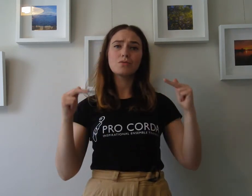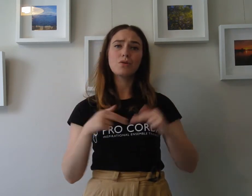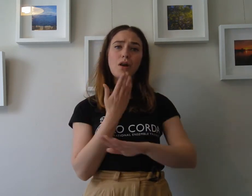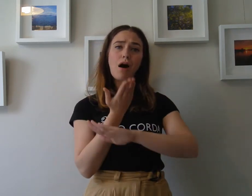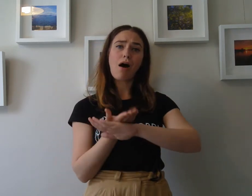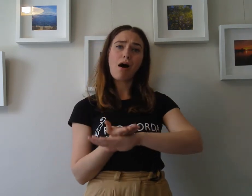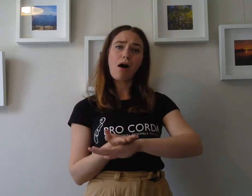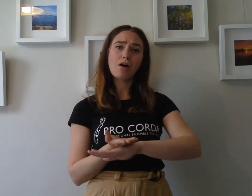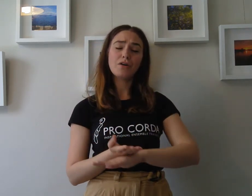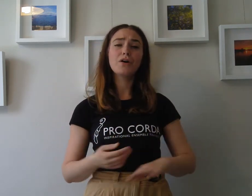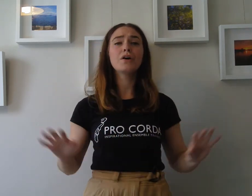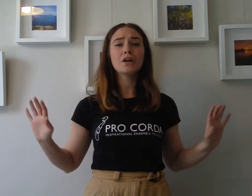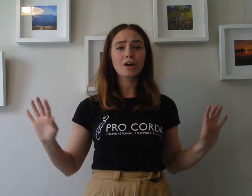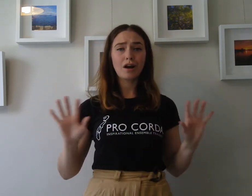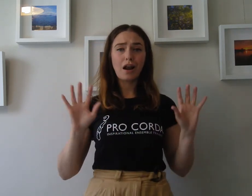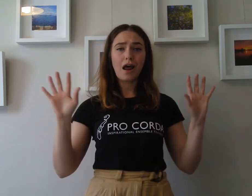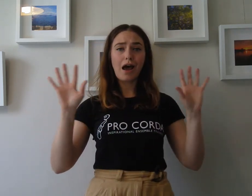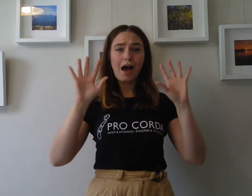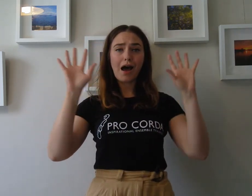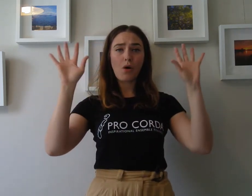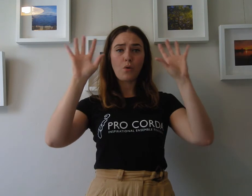on a cloud